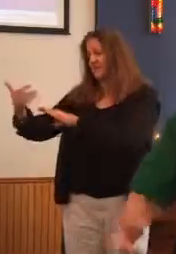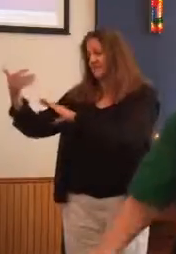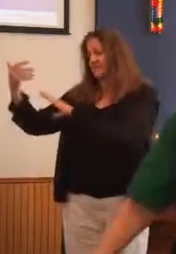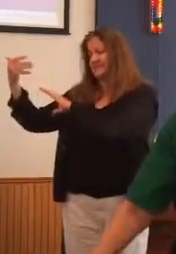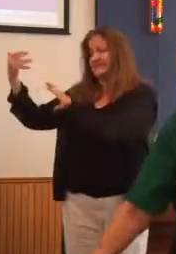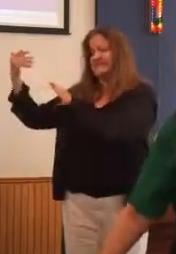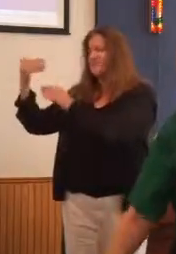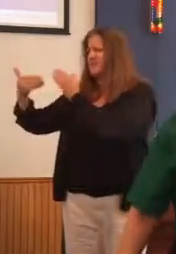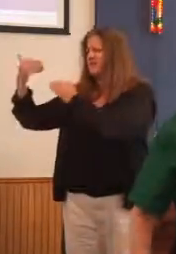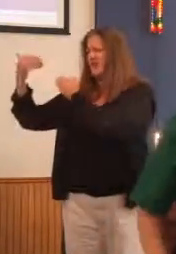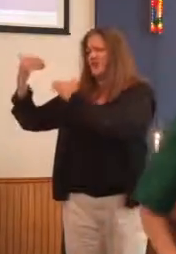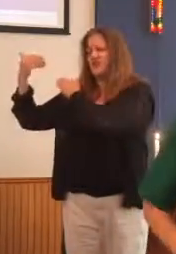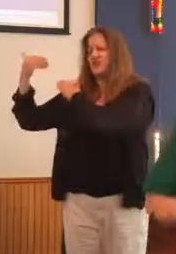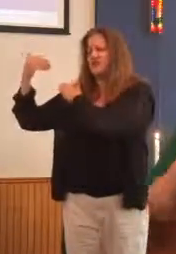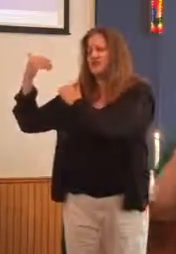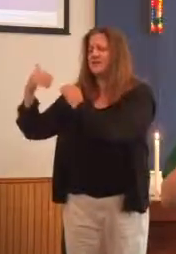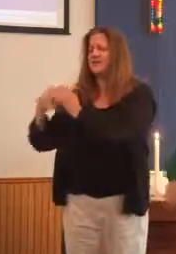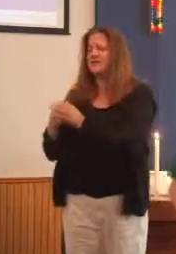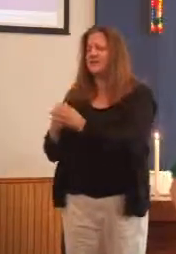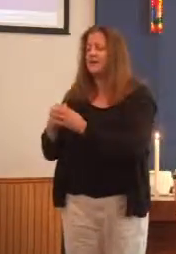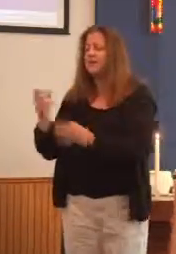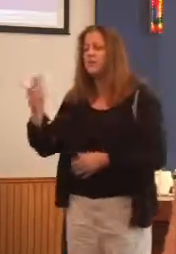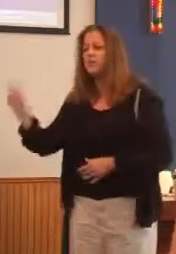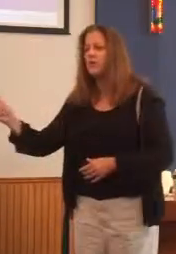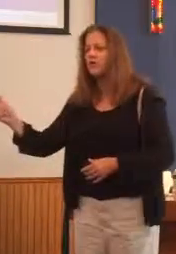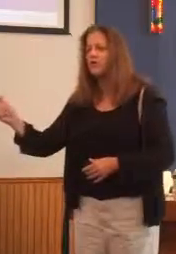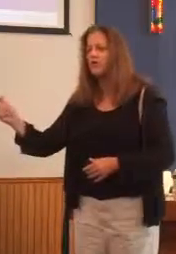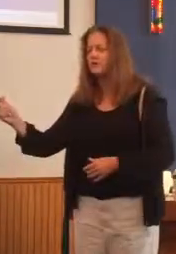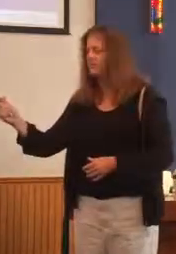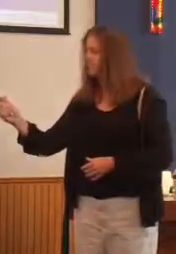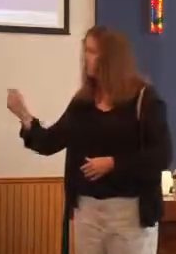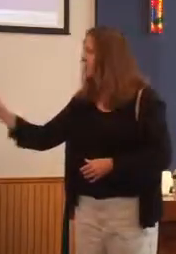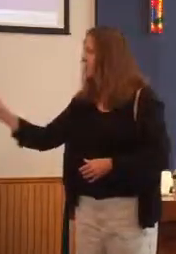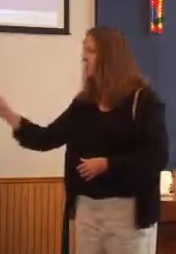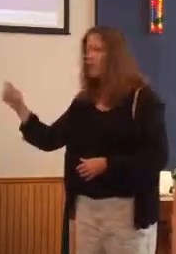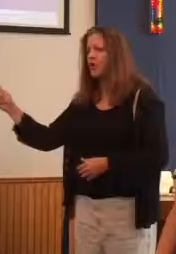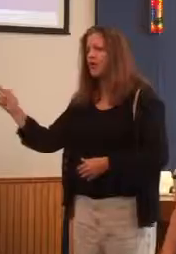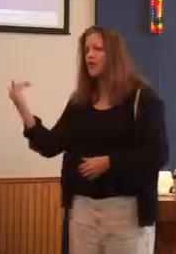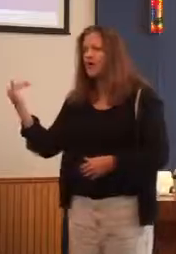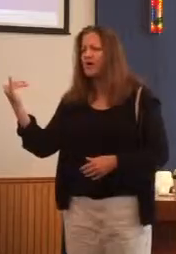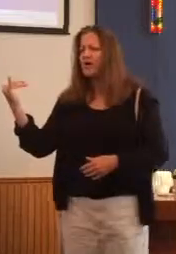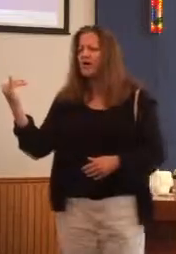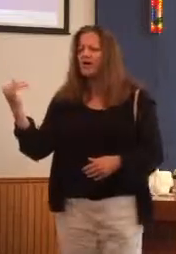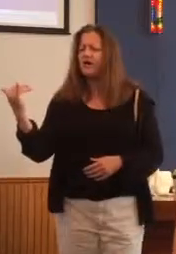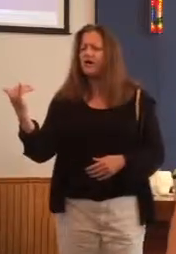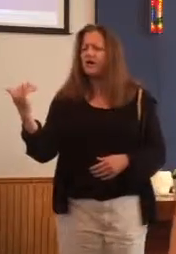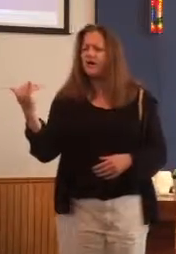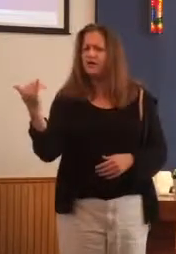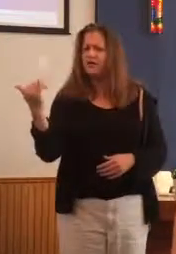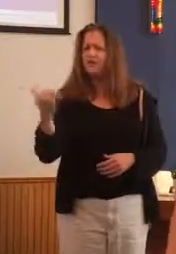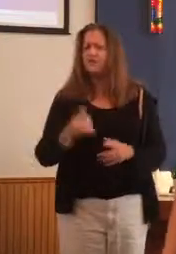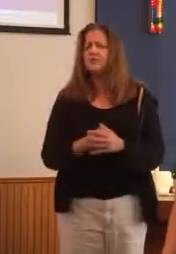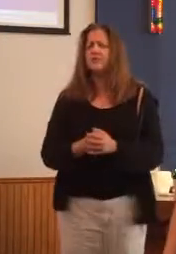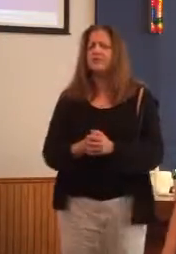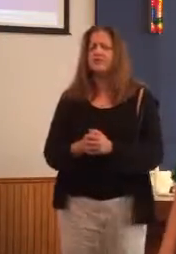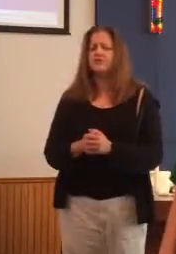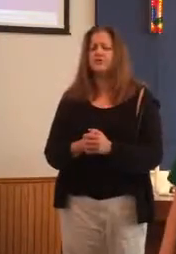generations were rewarded. Now, here's the question. Was Ham's